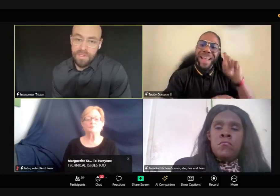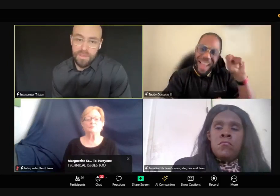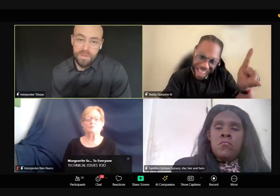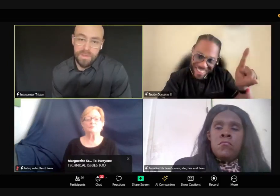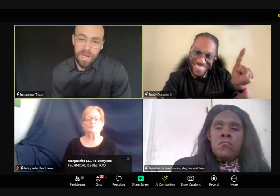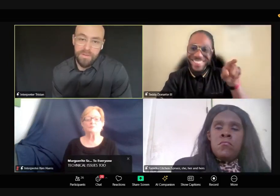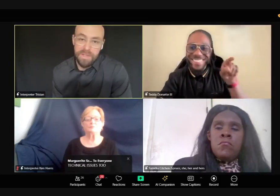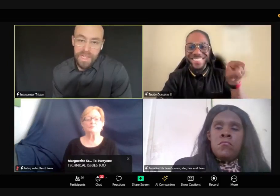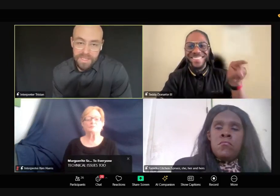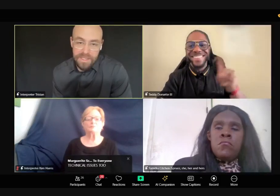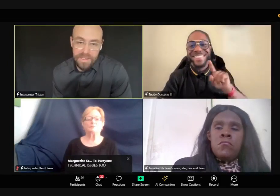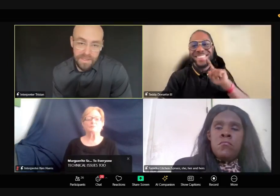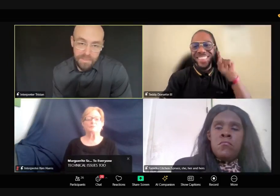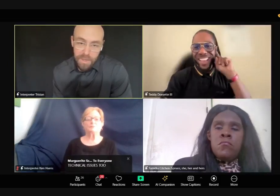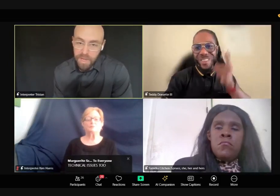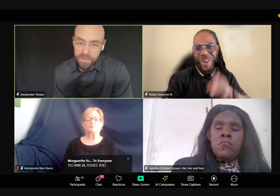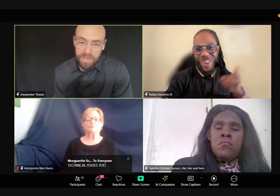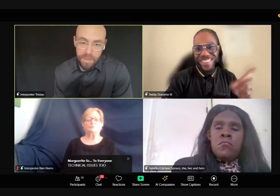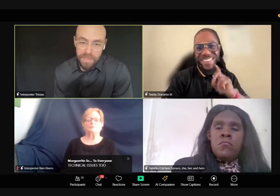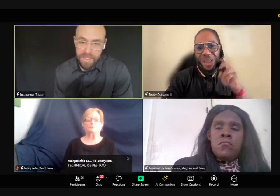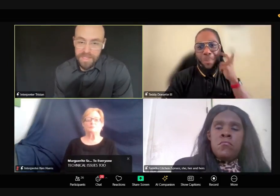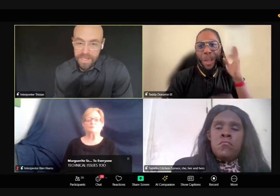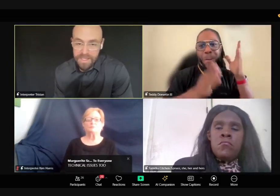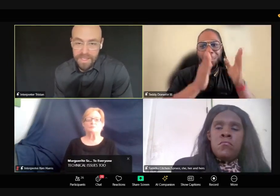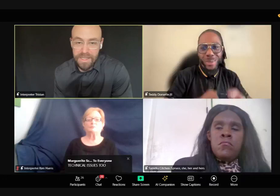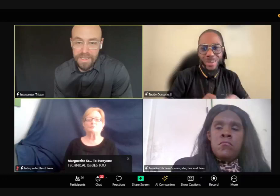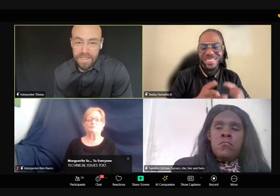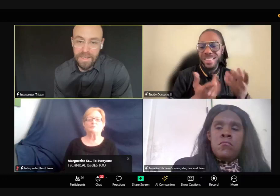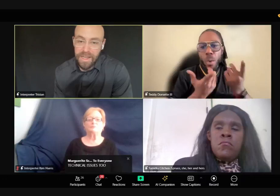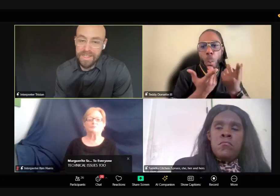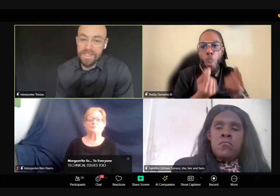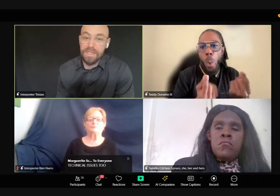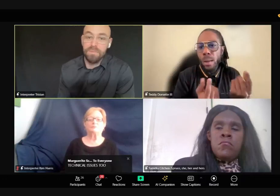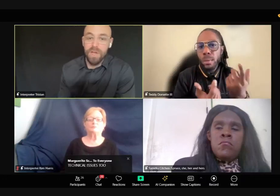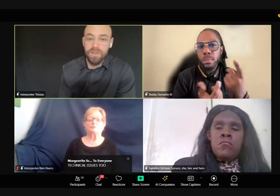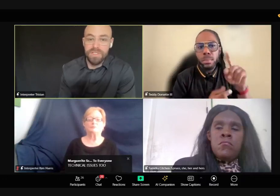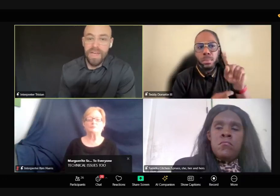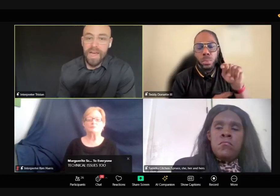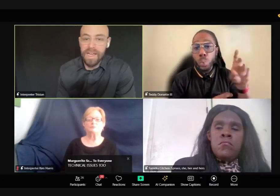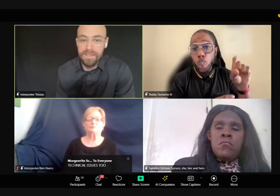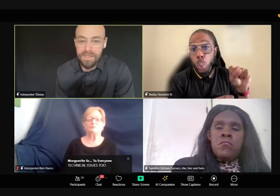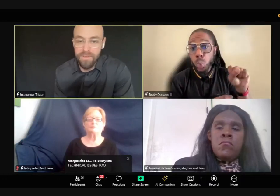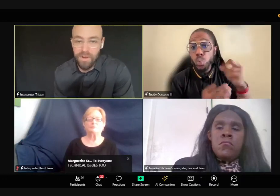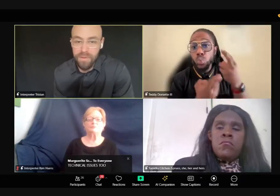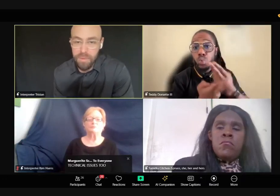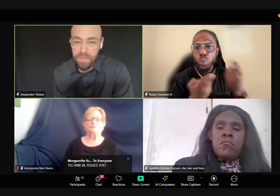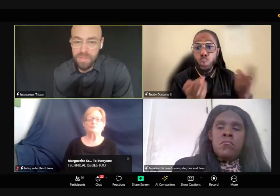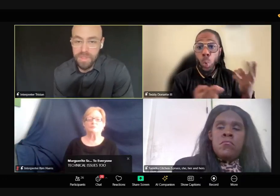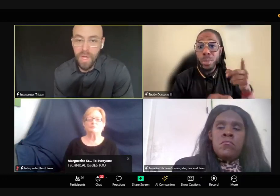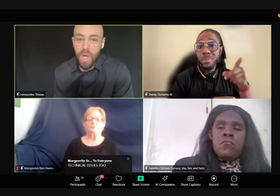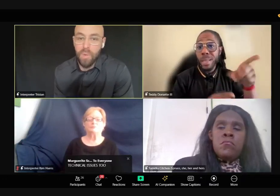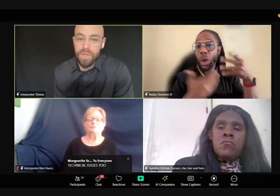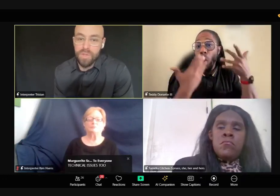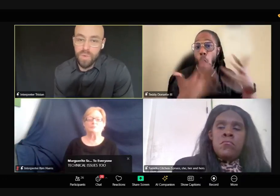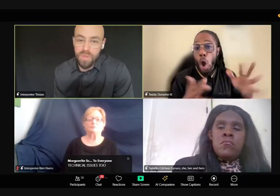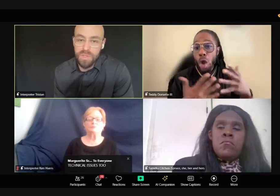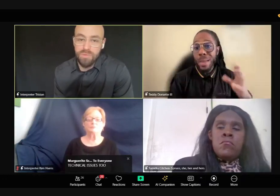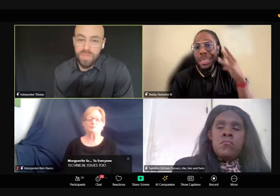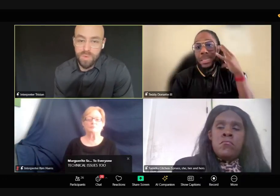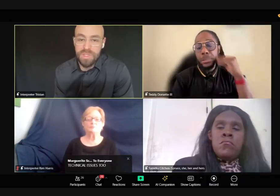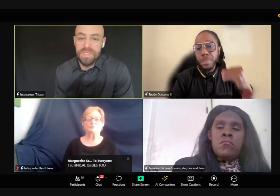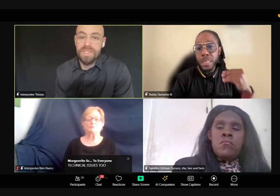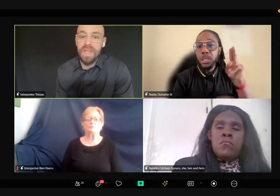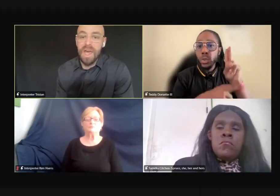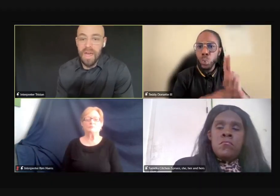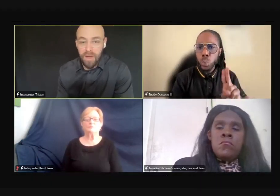It's still kind of a test. People oftentimes like to test it. And like I said, it's better just to ask the deaf and hard of hearing person what tools